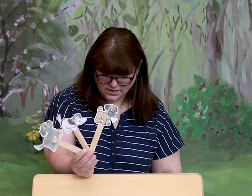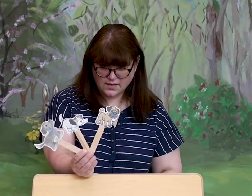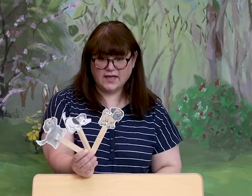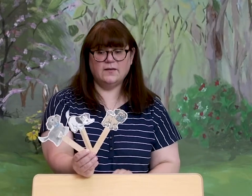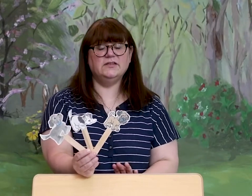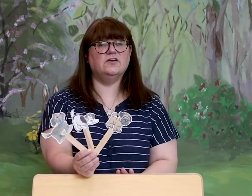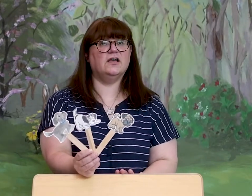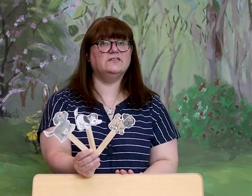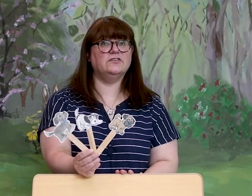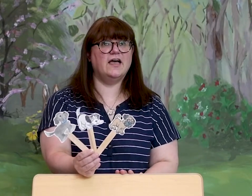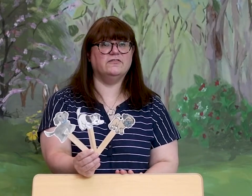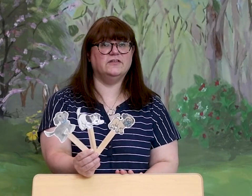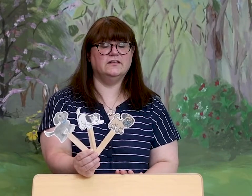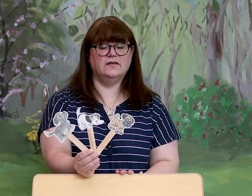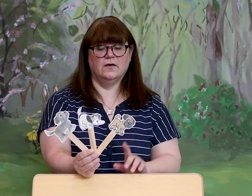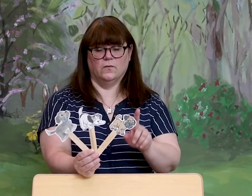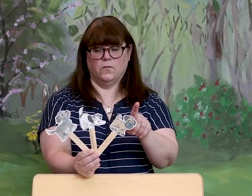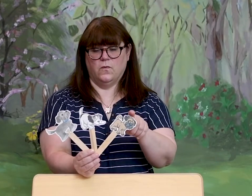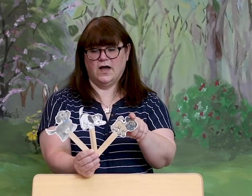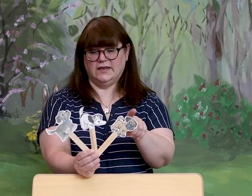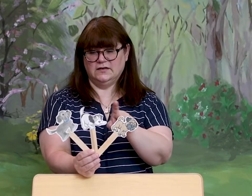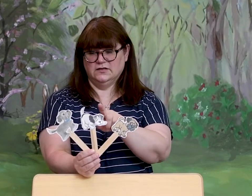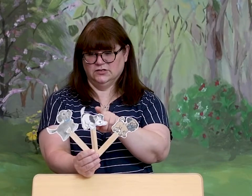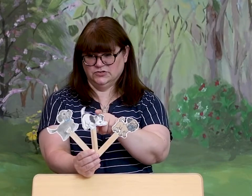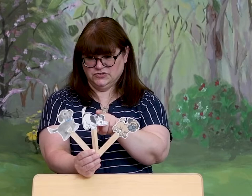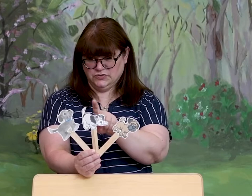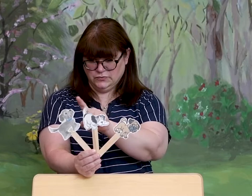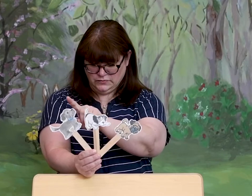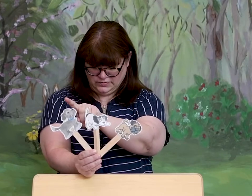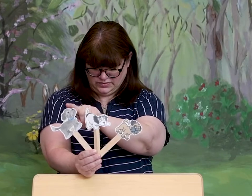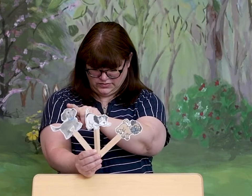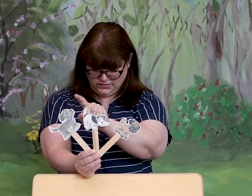How many doggies are left? One, two, three.